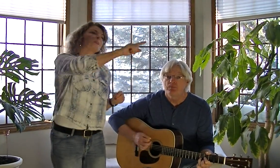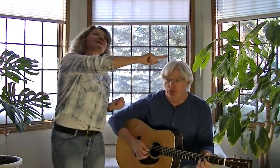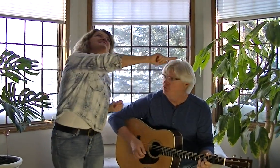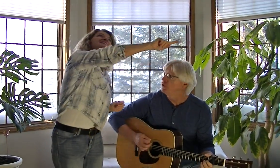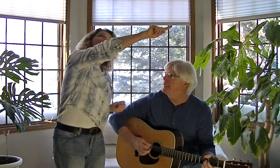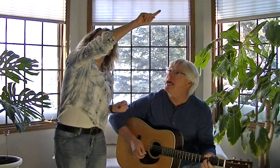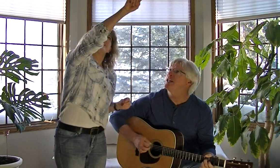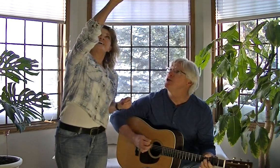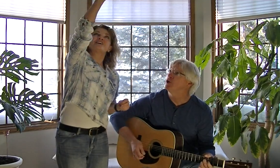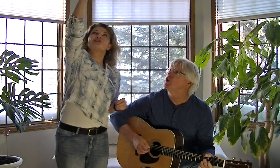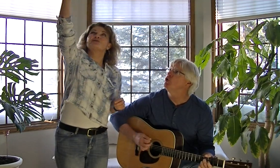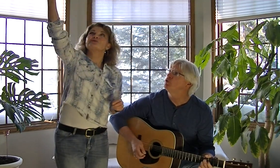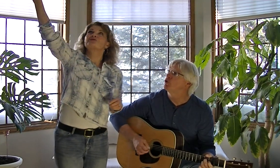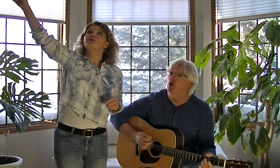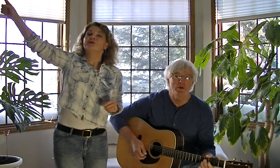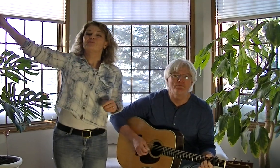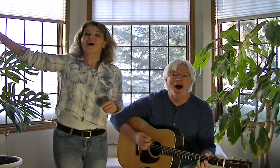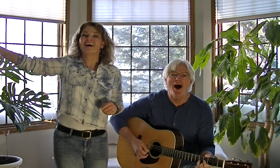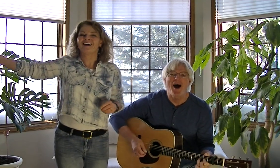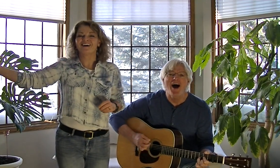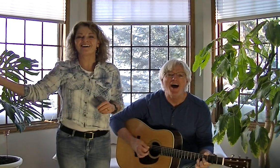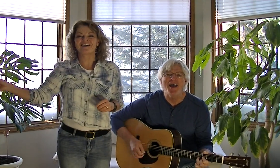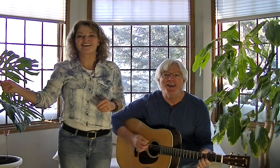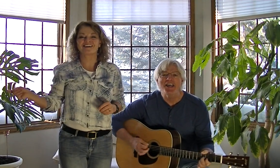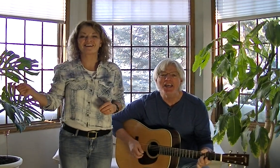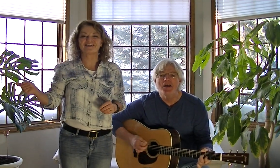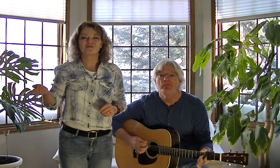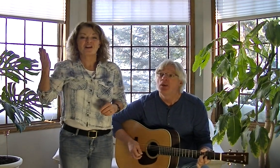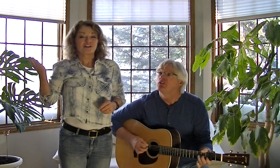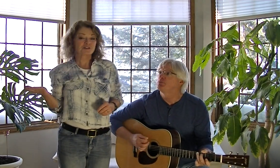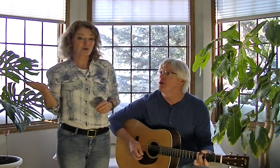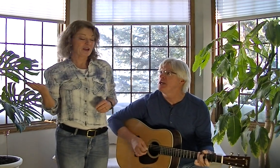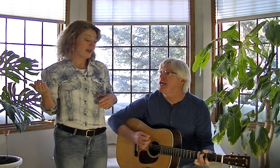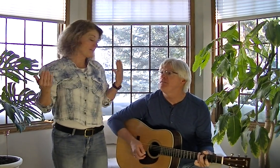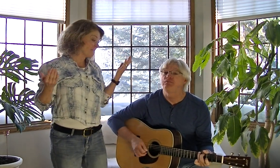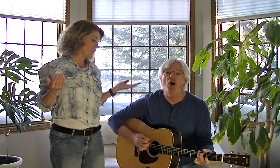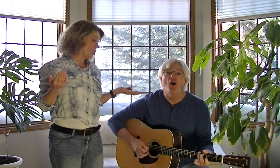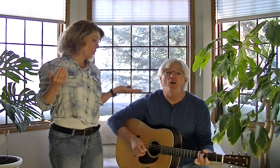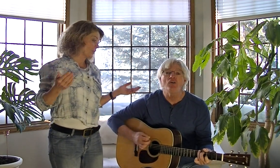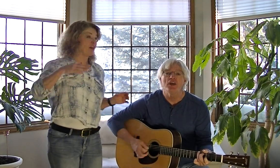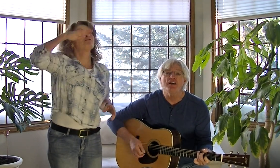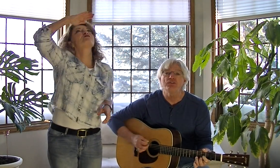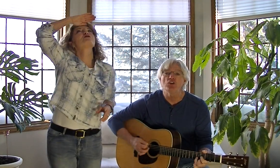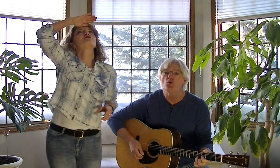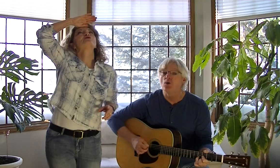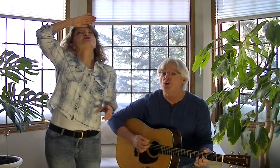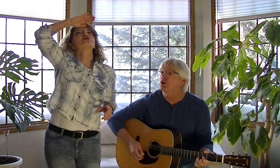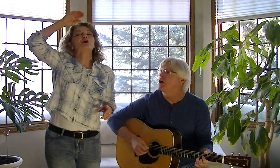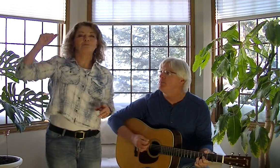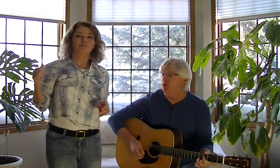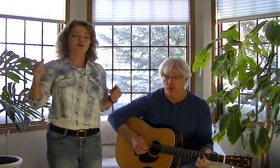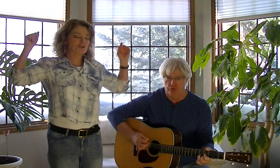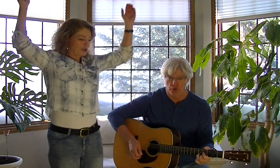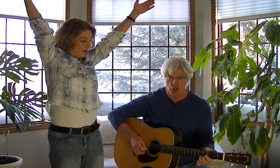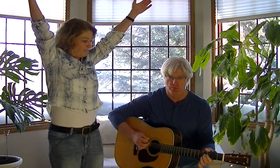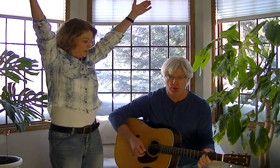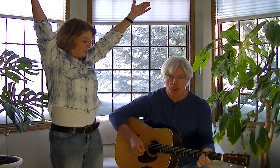It's a Canada Goose going by. Spring and fall, if you look up, you see a big